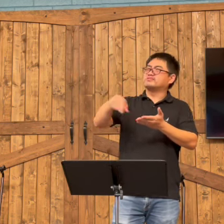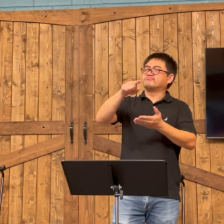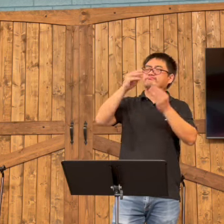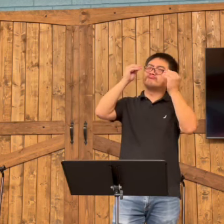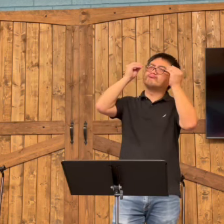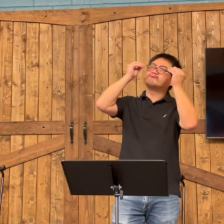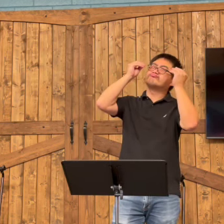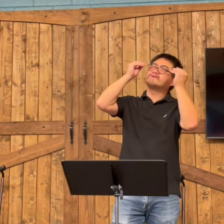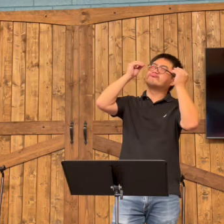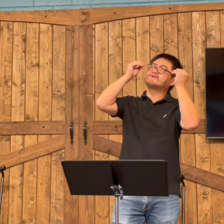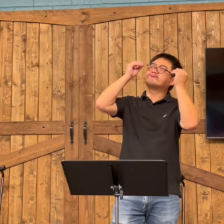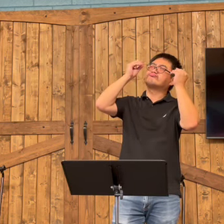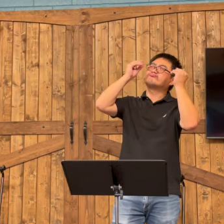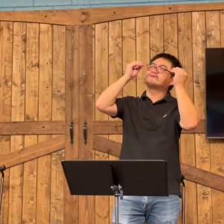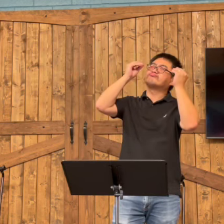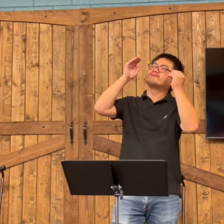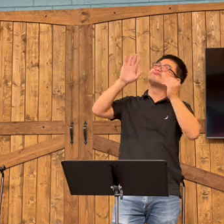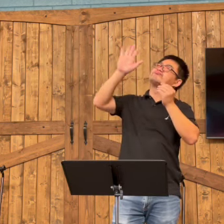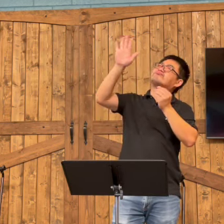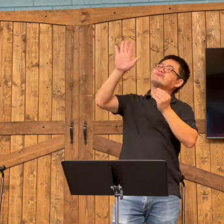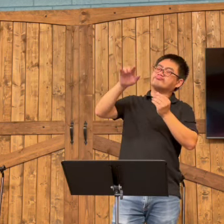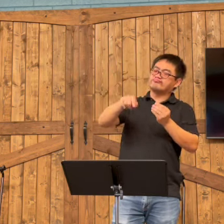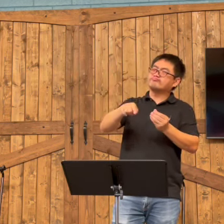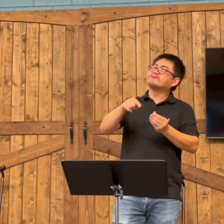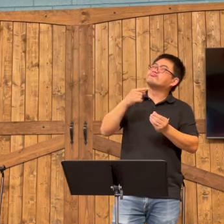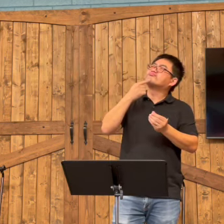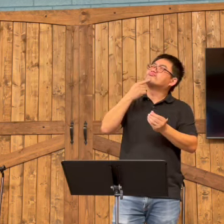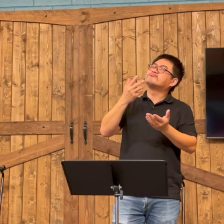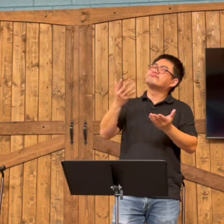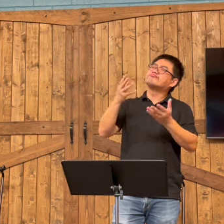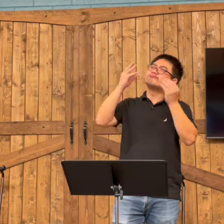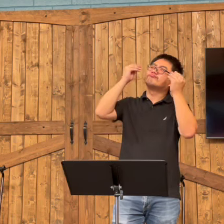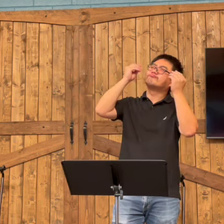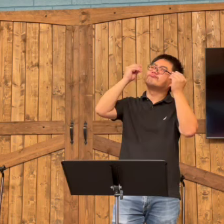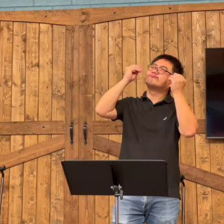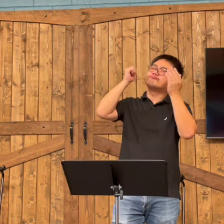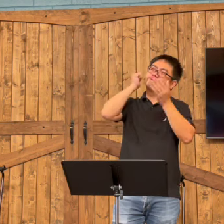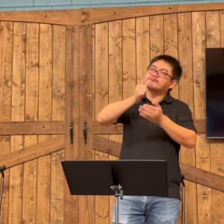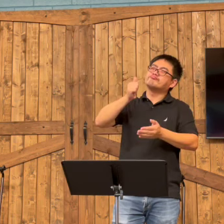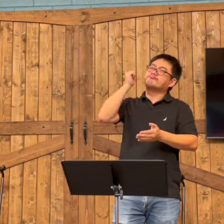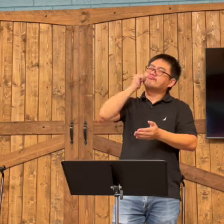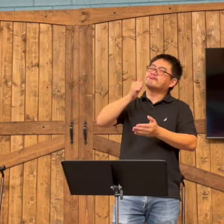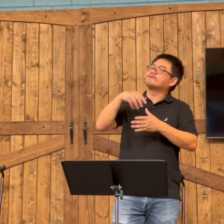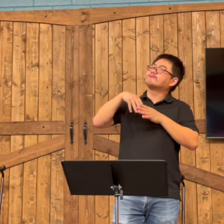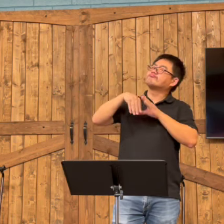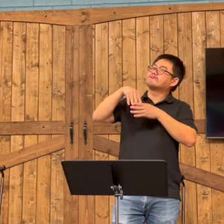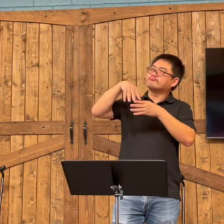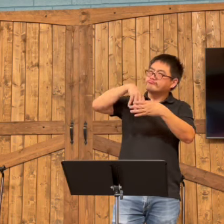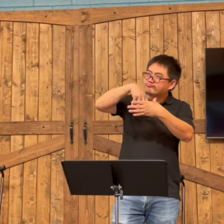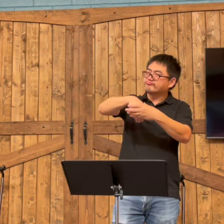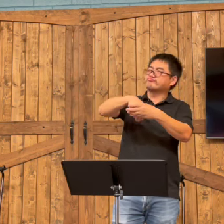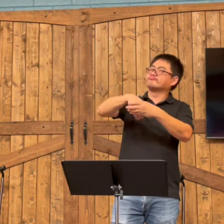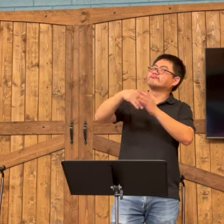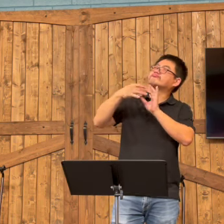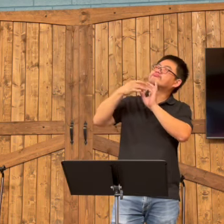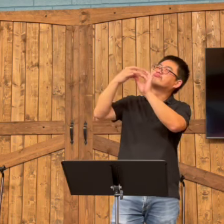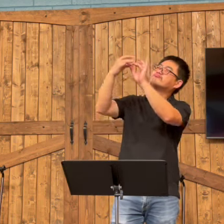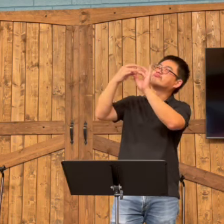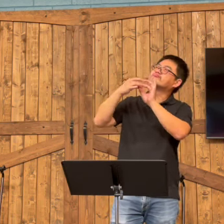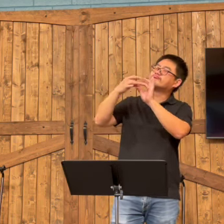Father, as we go home tonight, help us to think about your word. Help us to just medicate daily that your